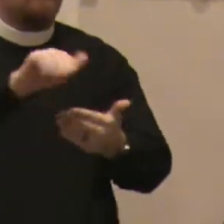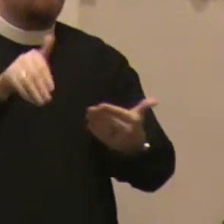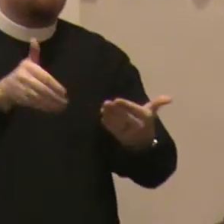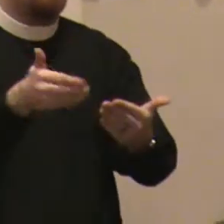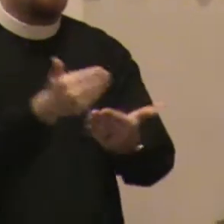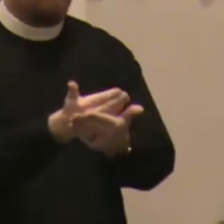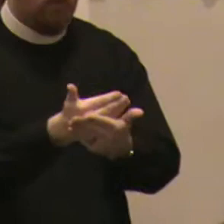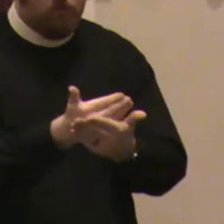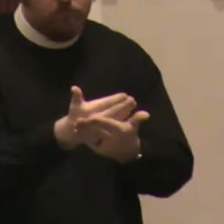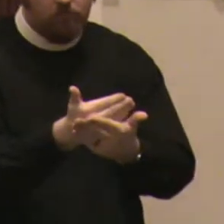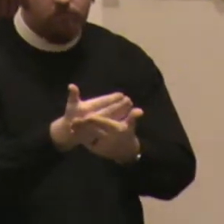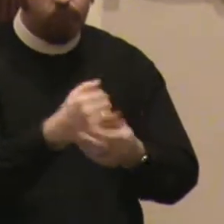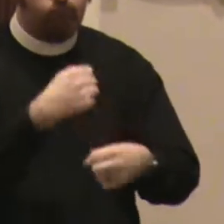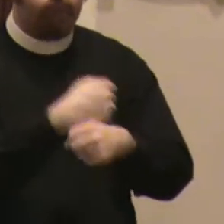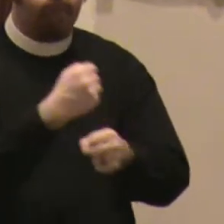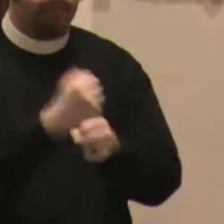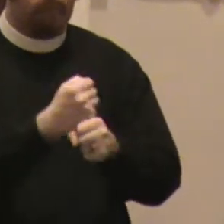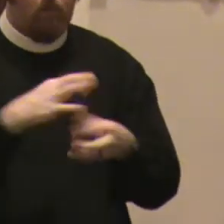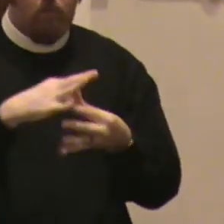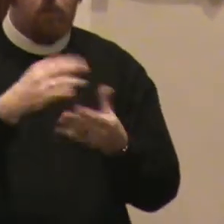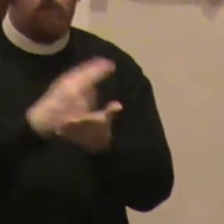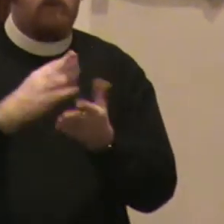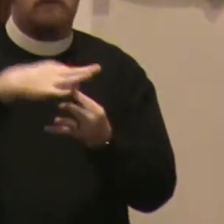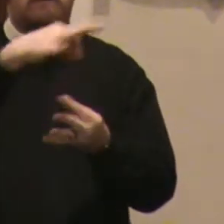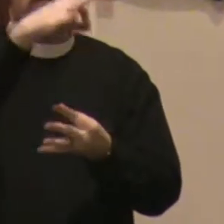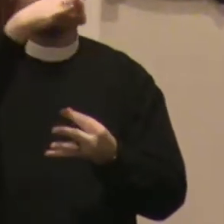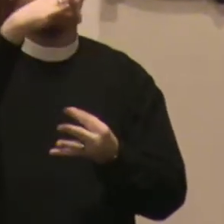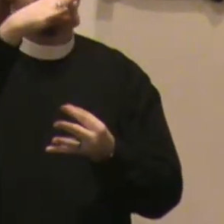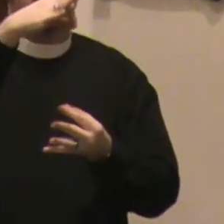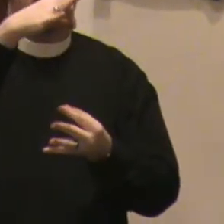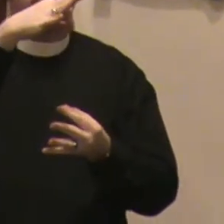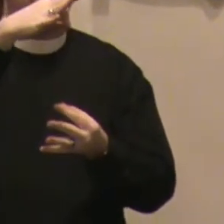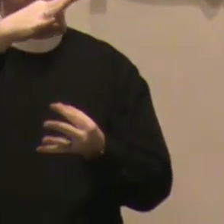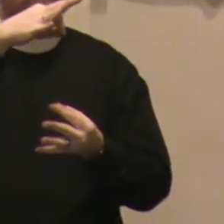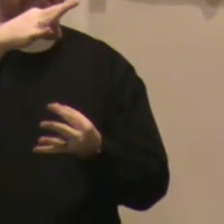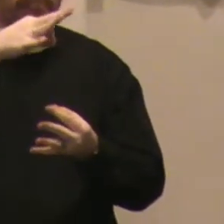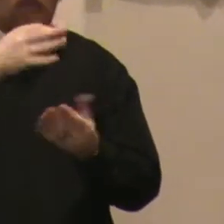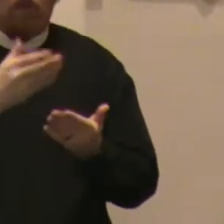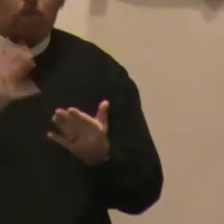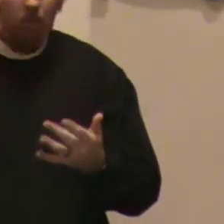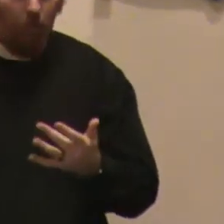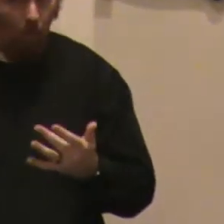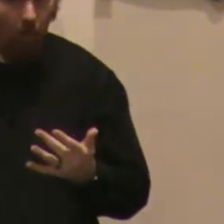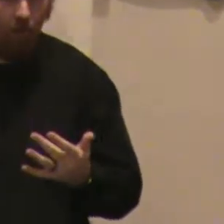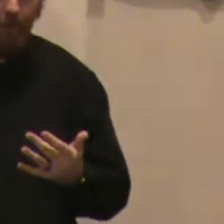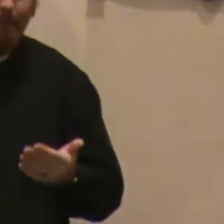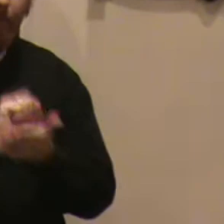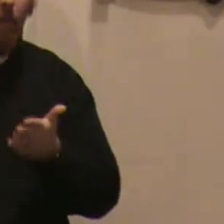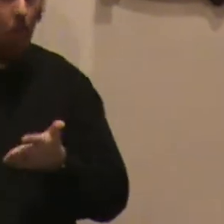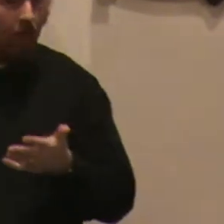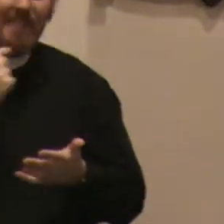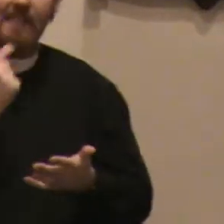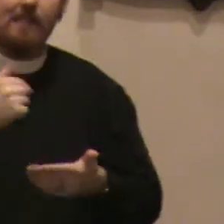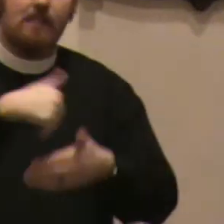of the Holy Spirit. That's why Paul says in this section of Galatians,